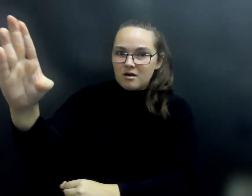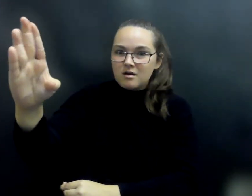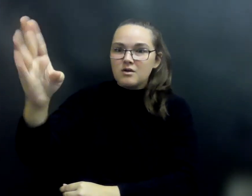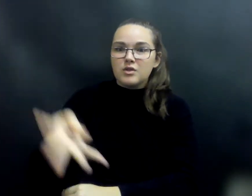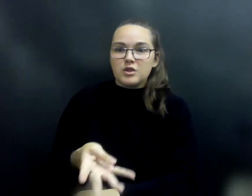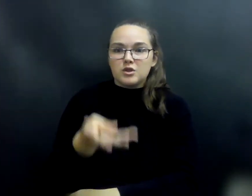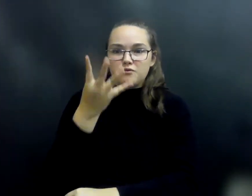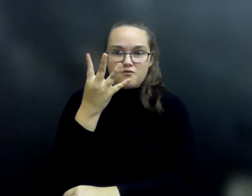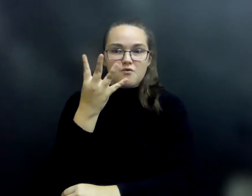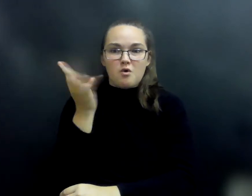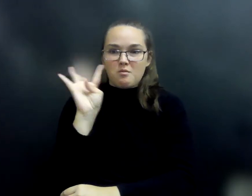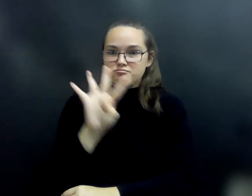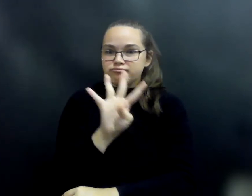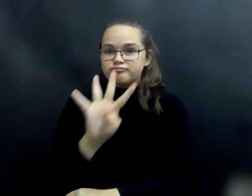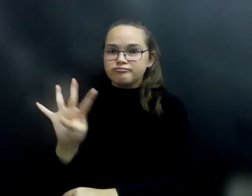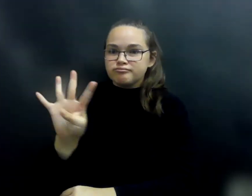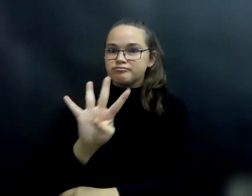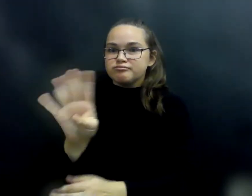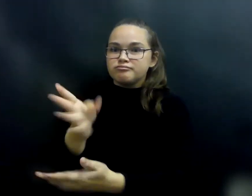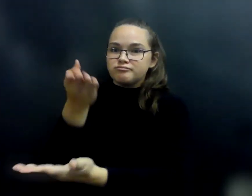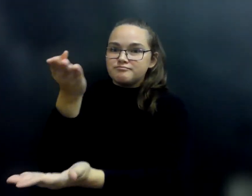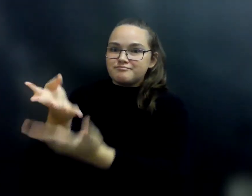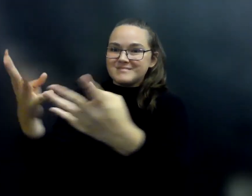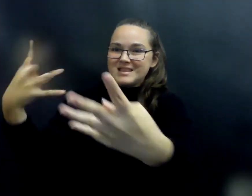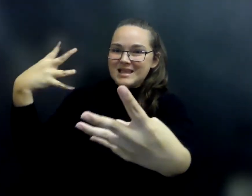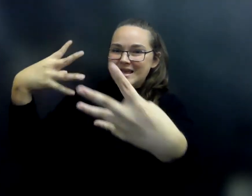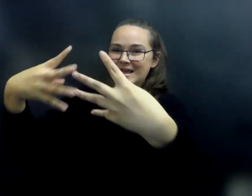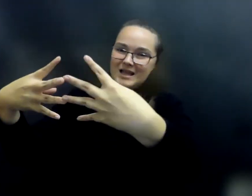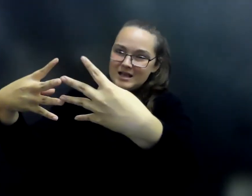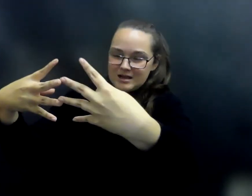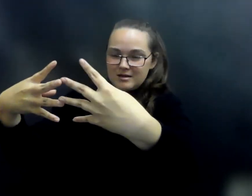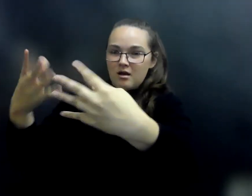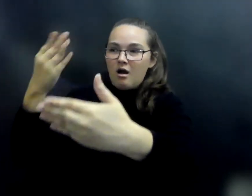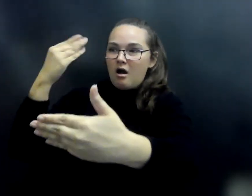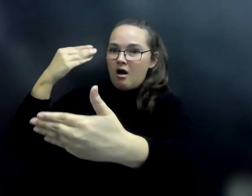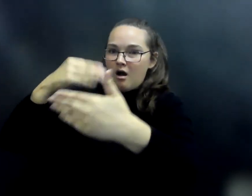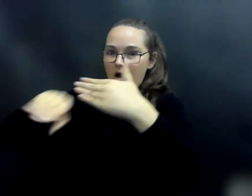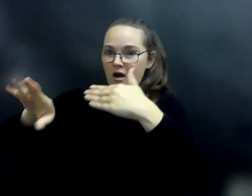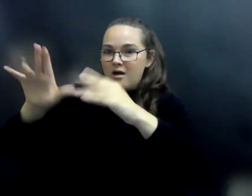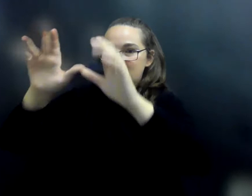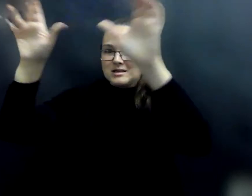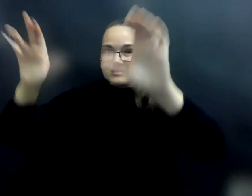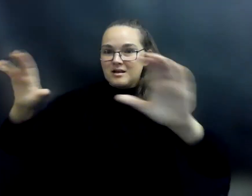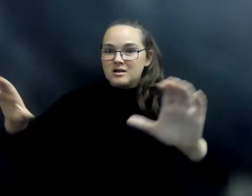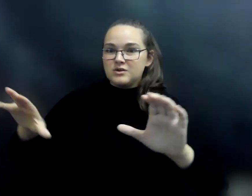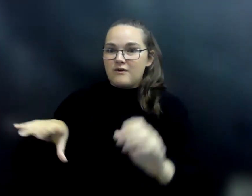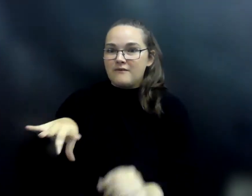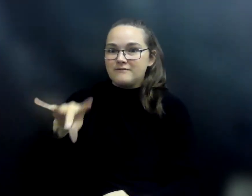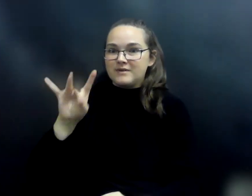its iron gates just as the sun was setting. Entering the castle, they soon found themselves in a great hall